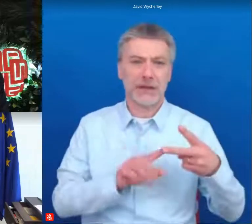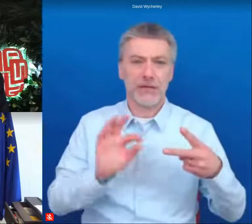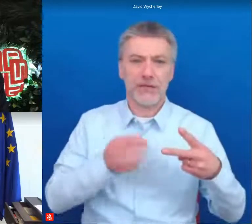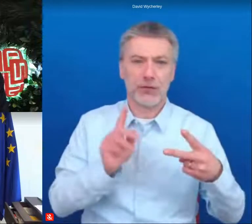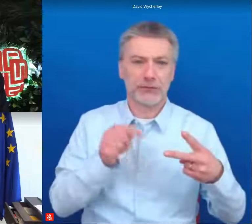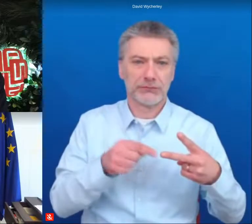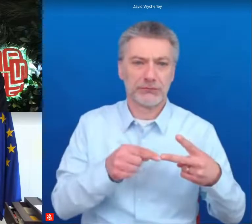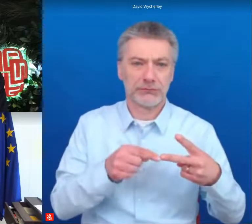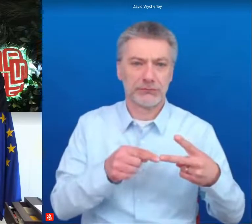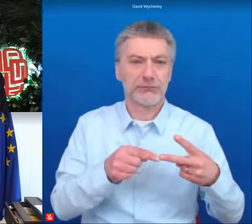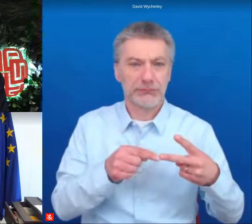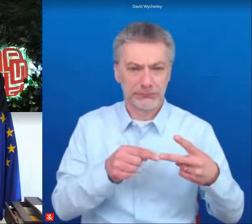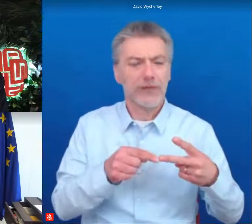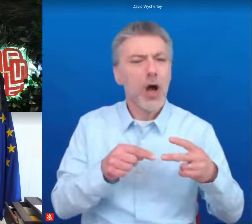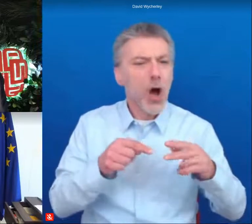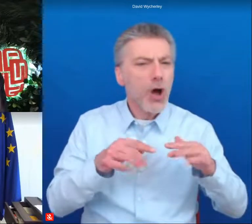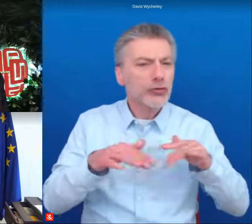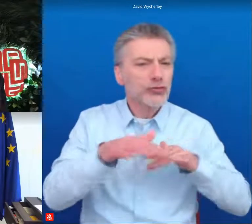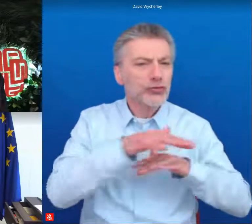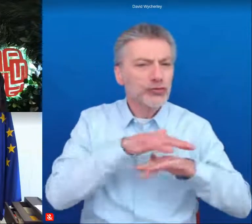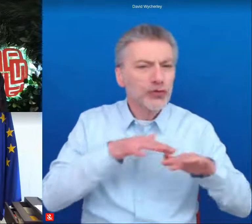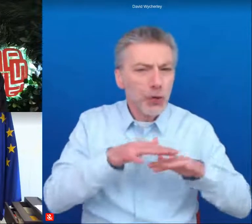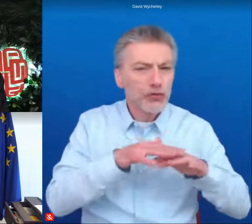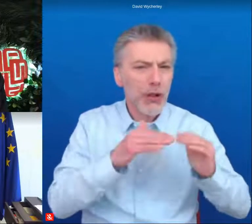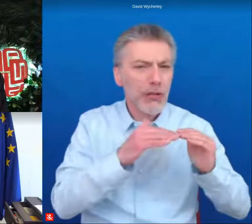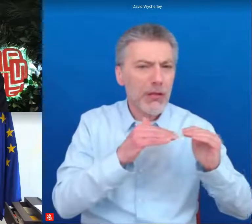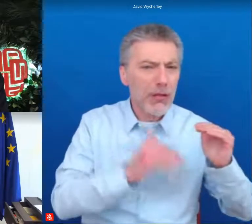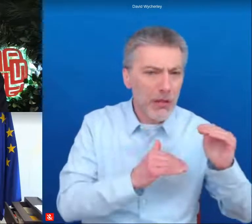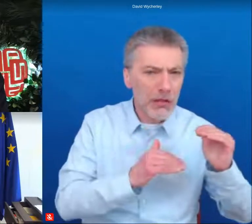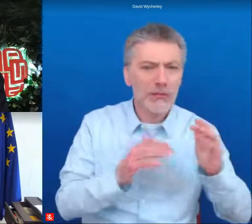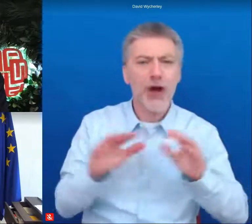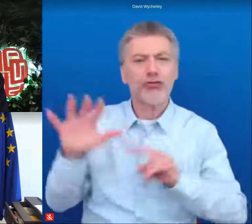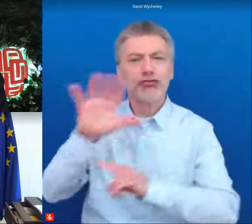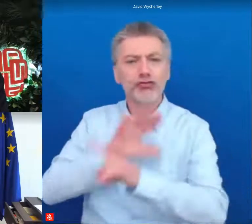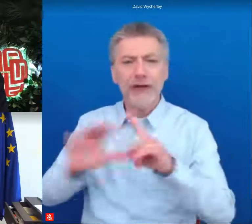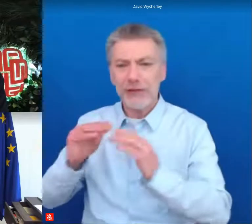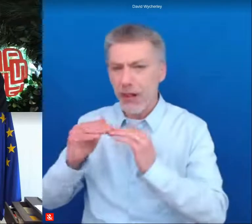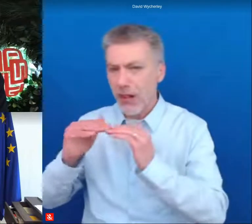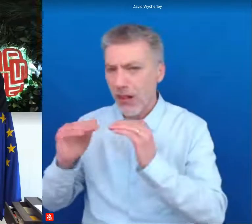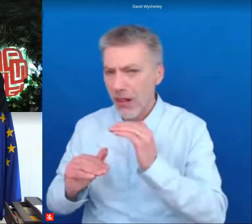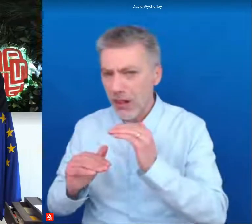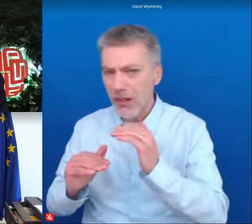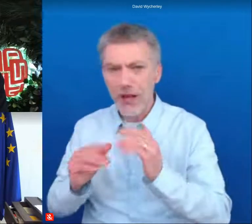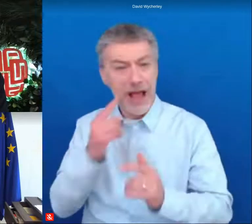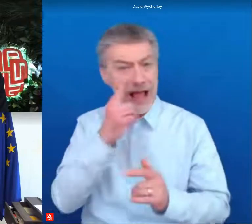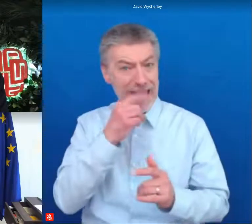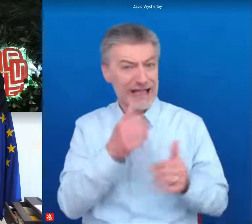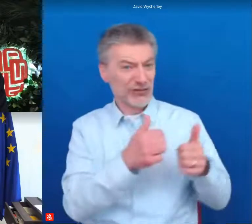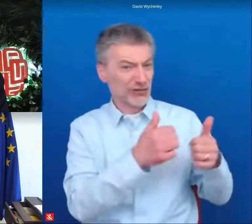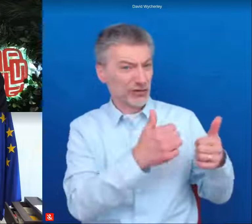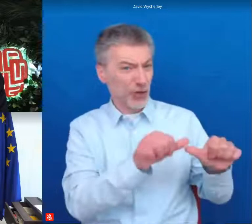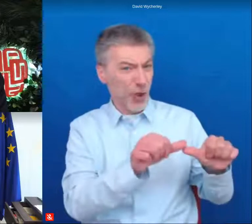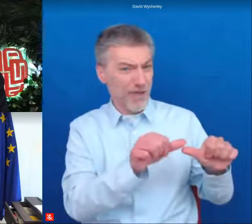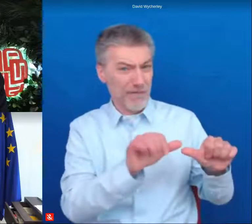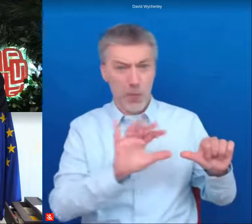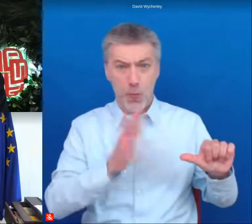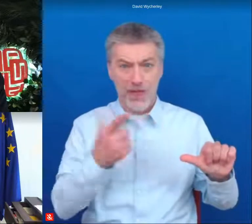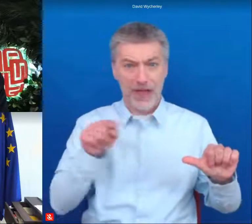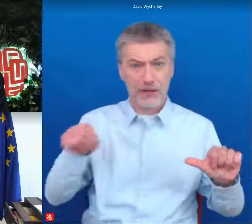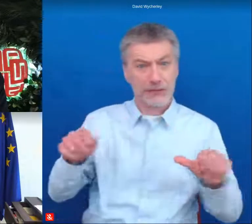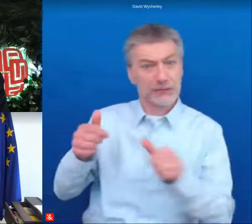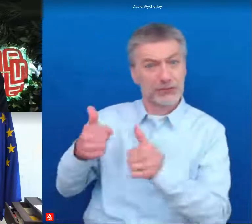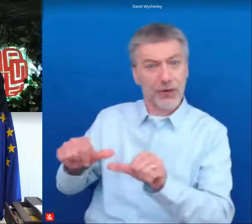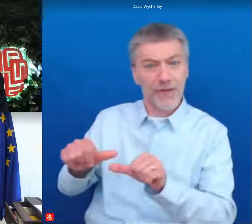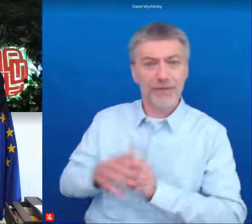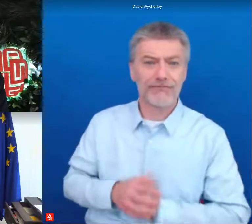between social and regional inequalities can one be solved one without addressing the other and the